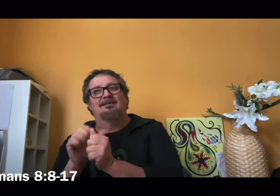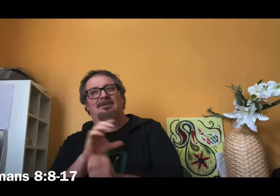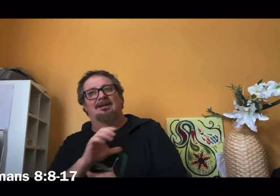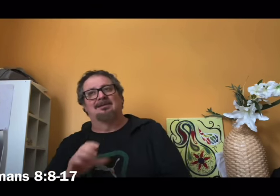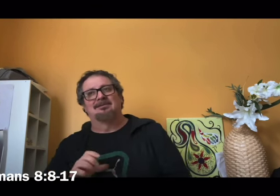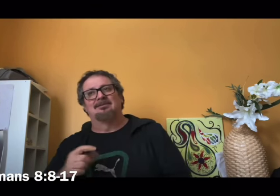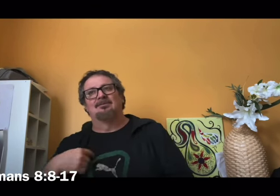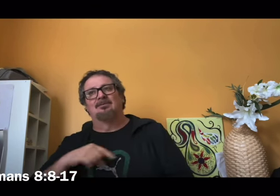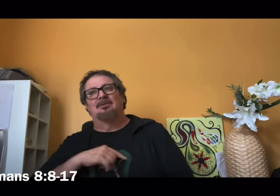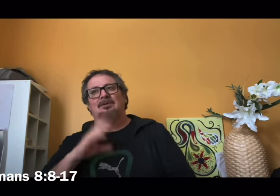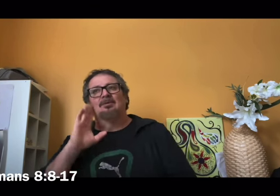with him